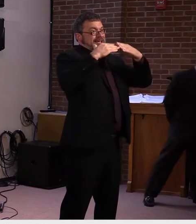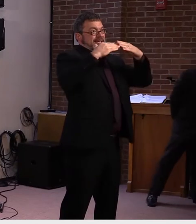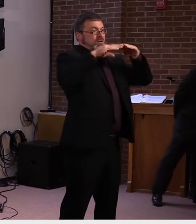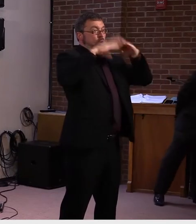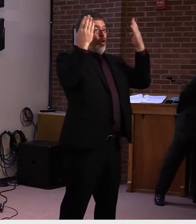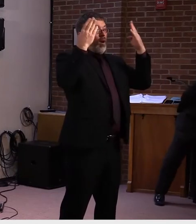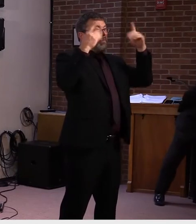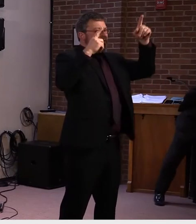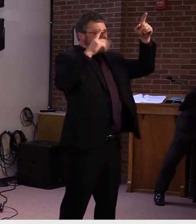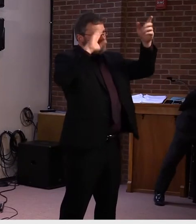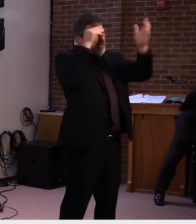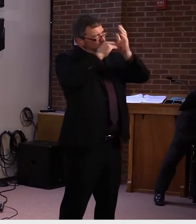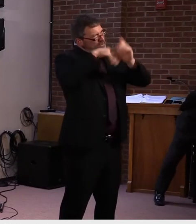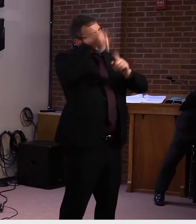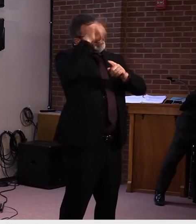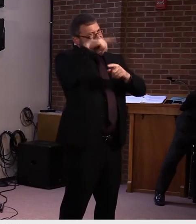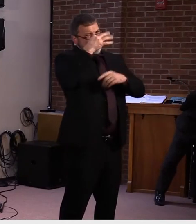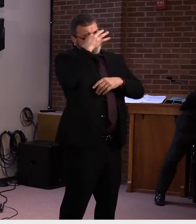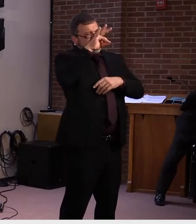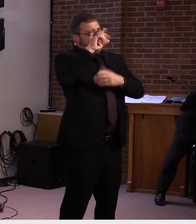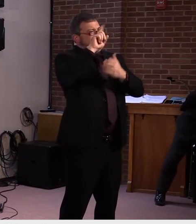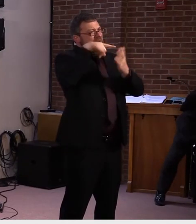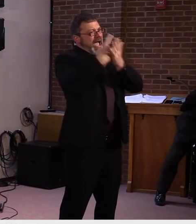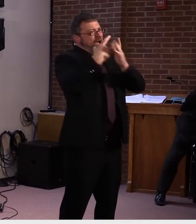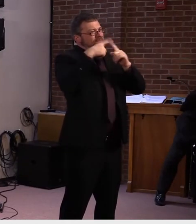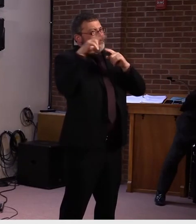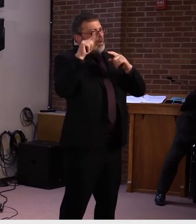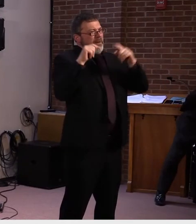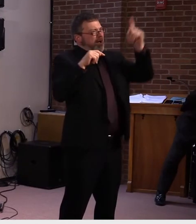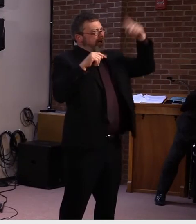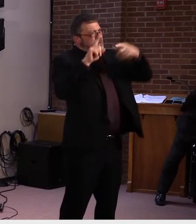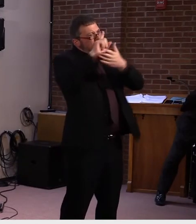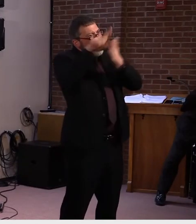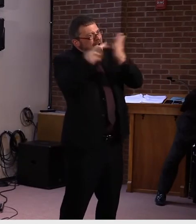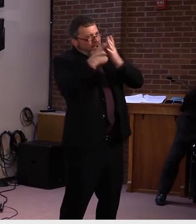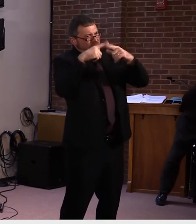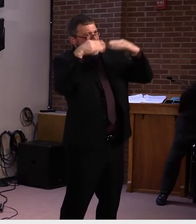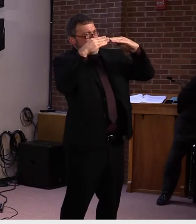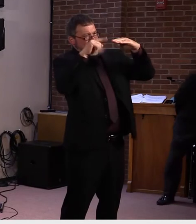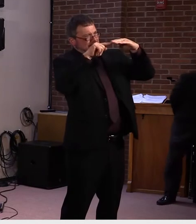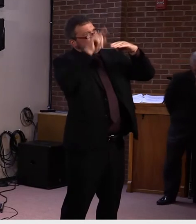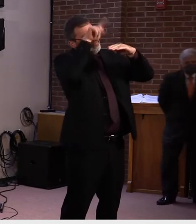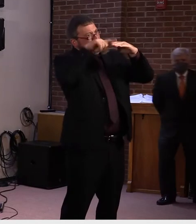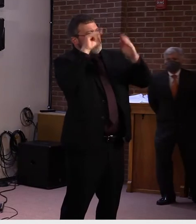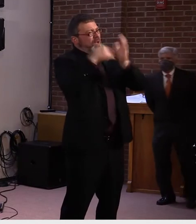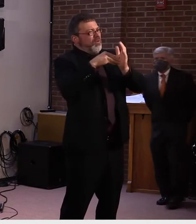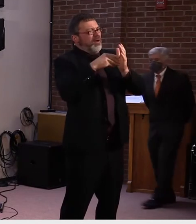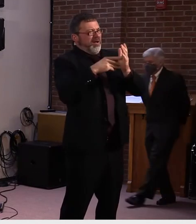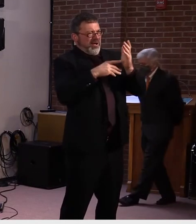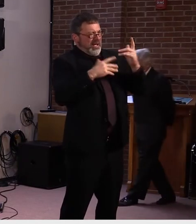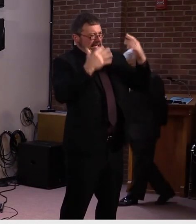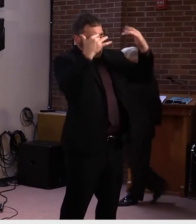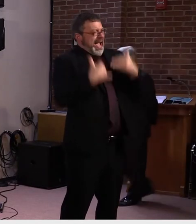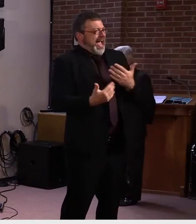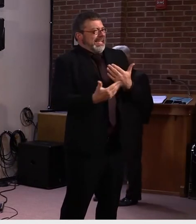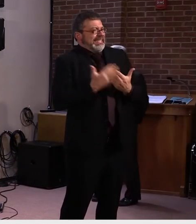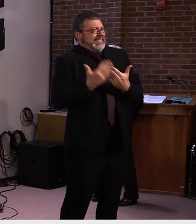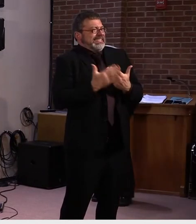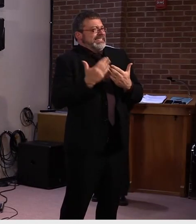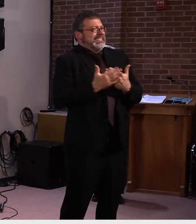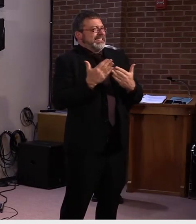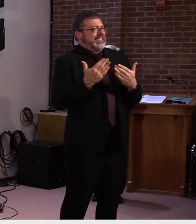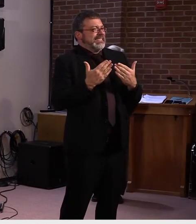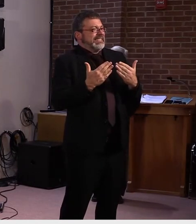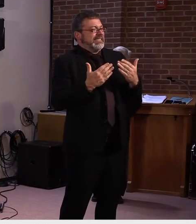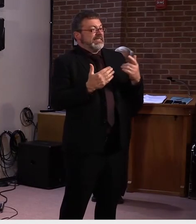uh, New York, uh, New York City and Boston, we've seen, and New Jersey. I mean, those, New York and New Jersey, combined,